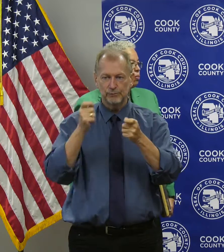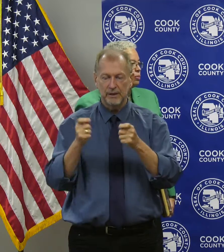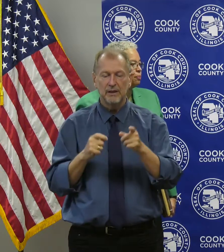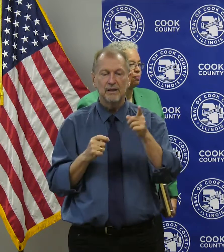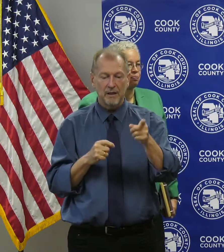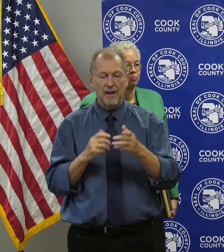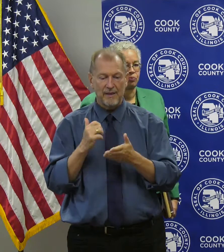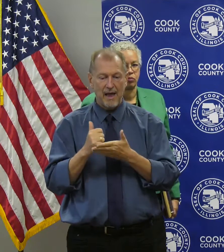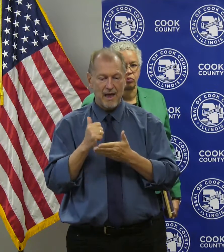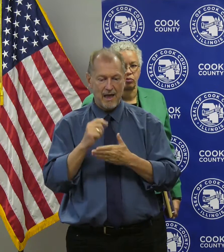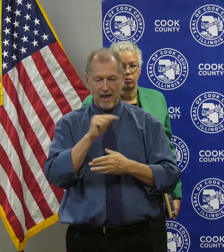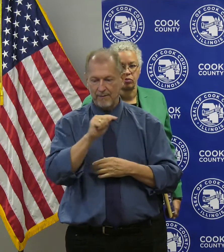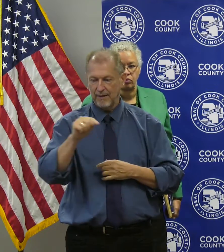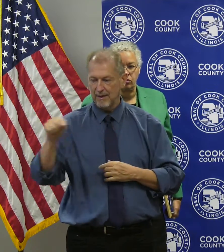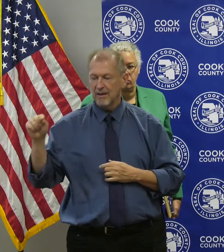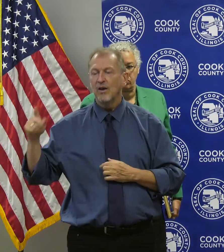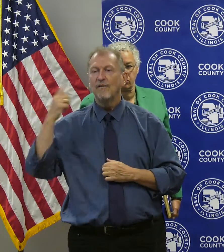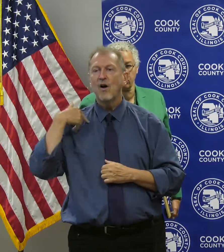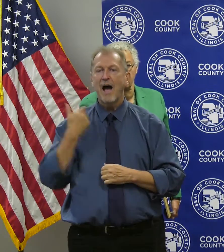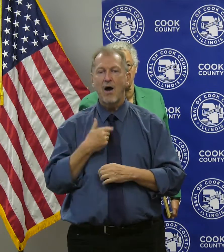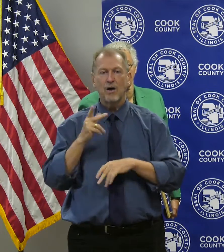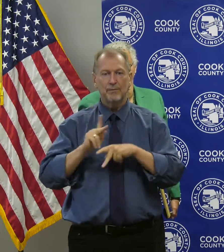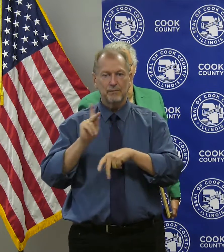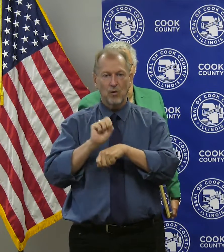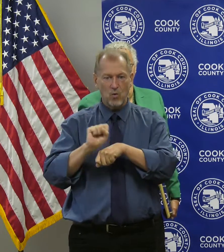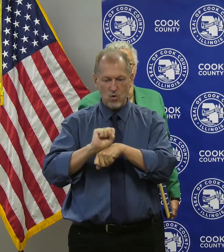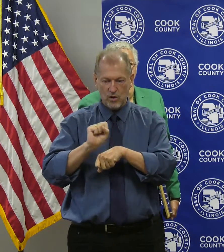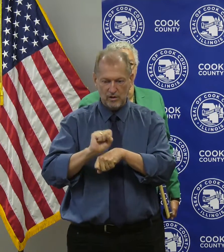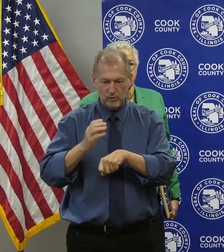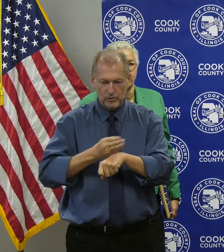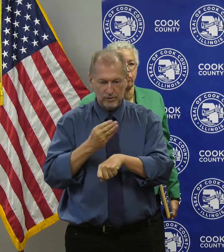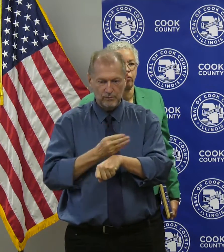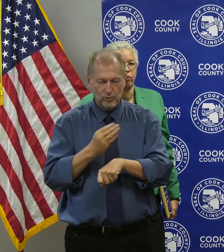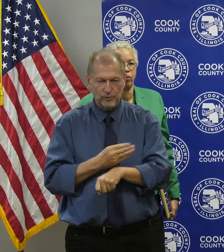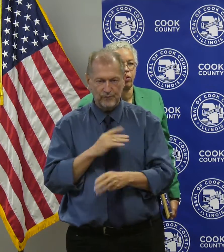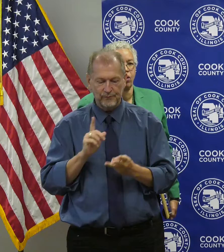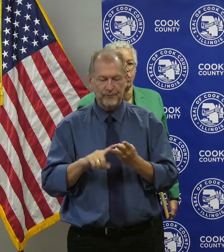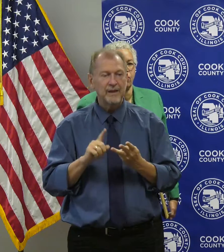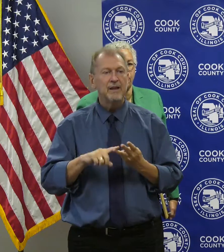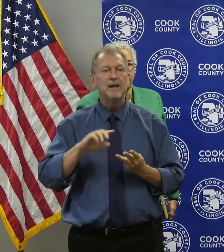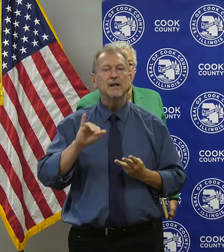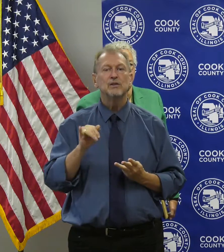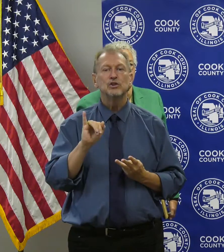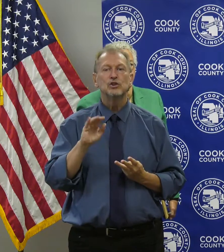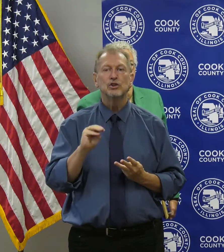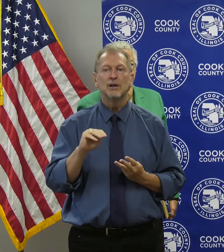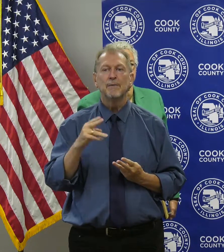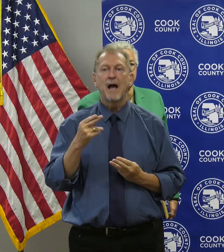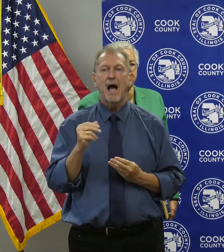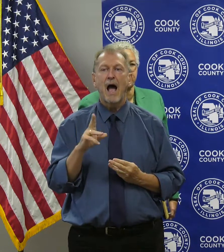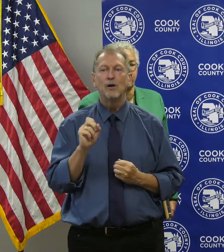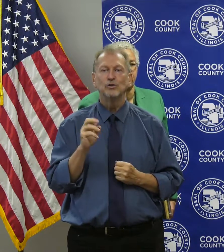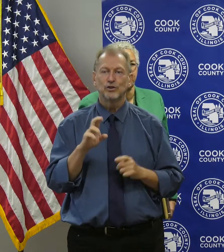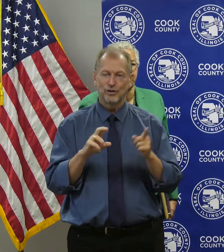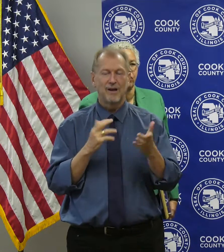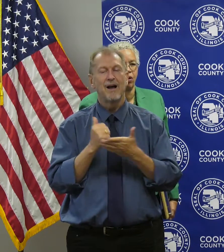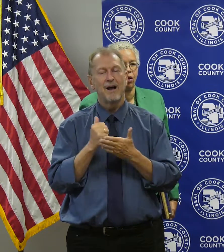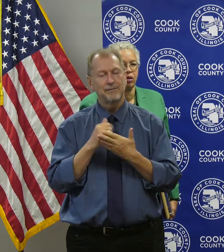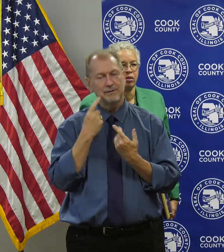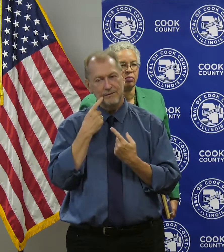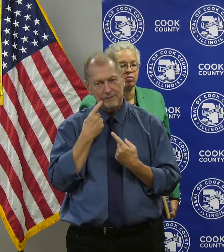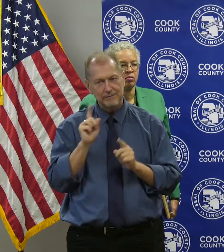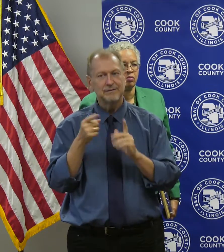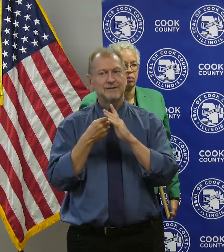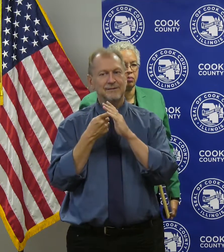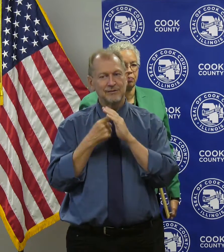engineers to find savings opportunities and work to make them happen. Jim Hauser, thank you for helping us crack the code. Supporting